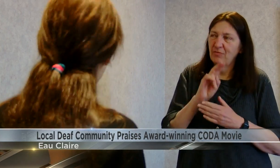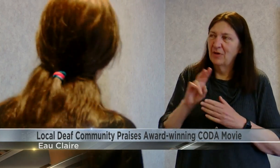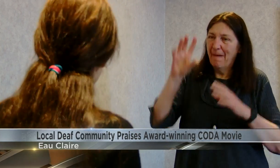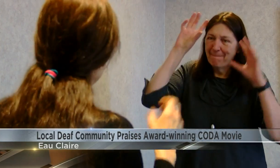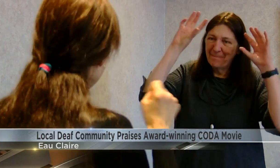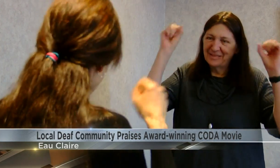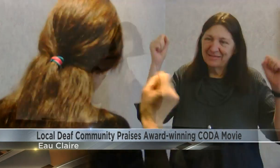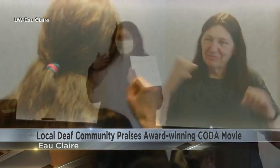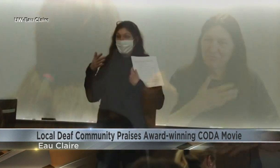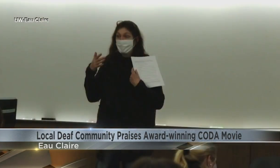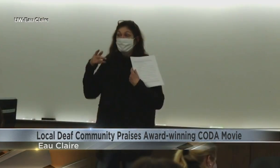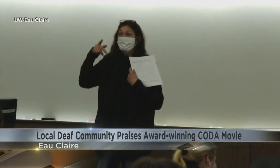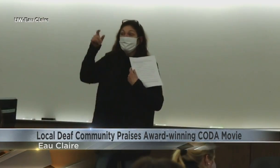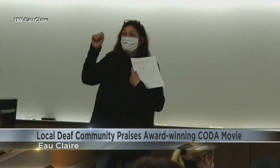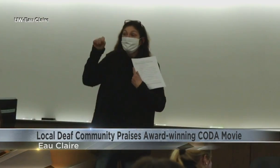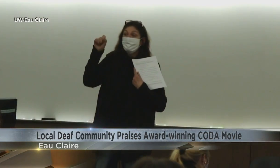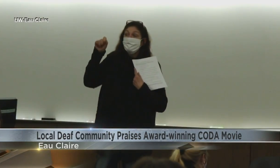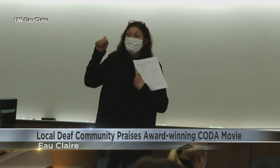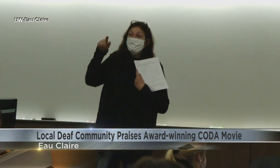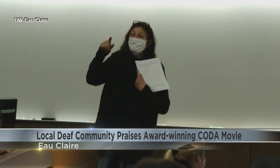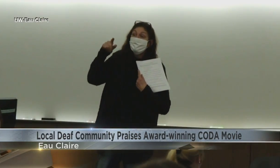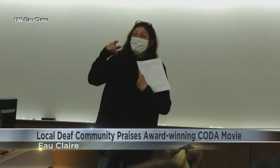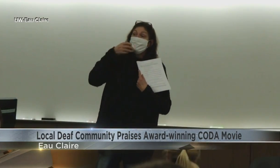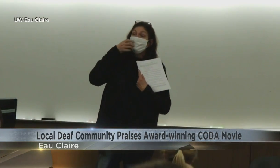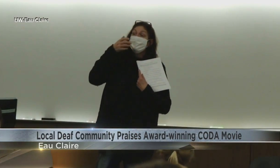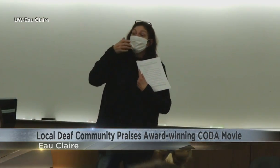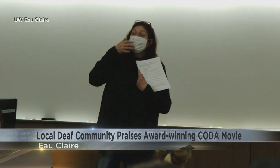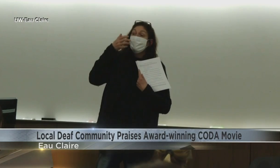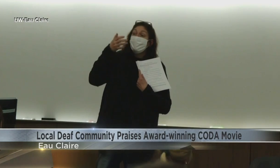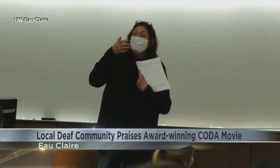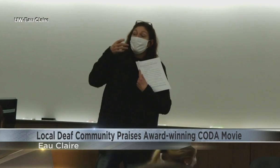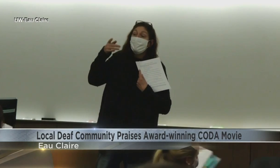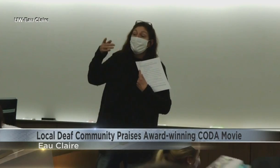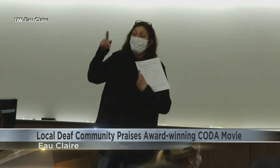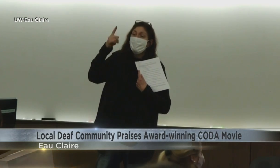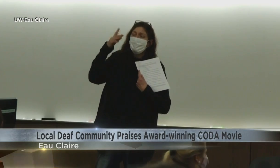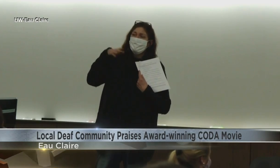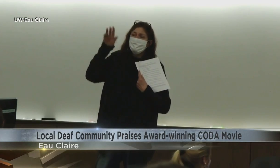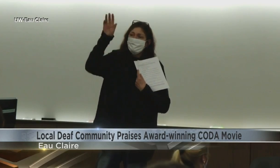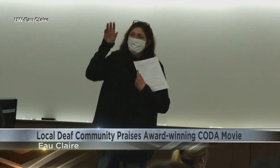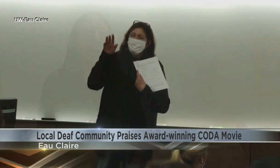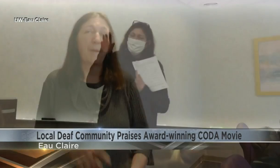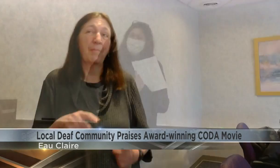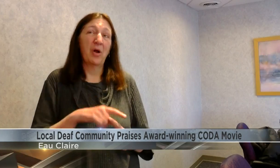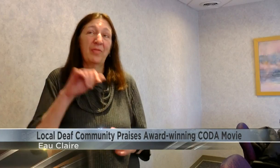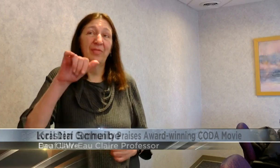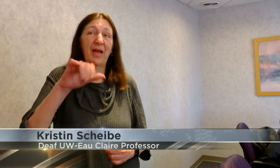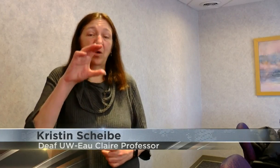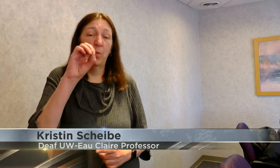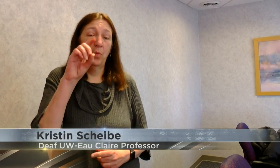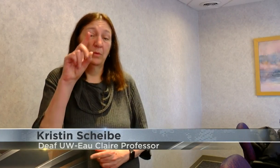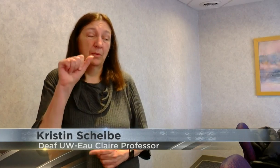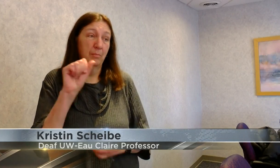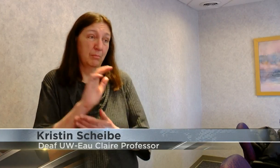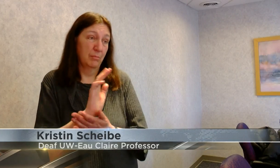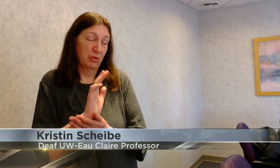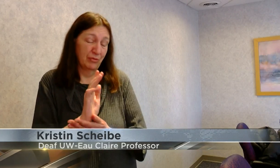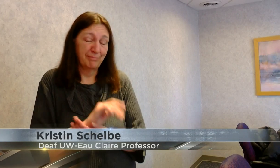and she's been teaching American Sign Language and Deaf Culture at UW-Eau Claire for 20 years. Well, the CODA movie,